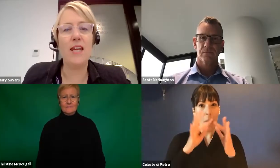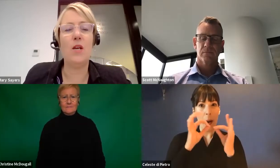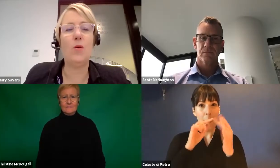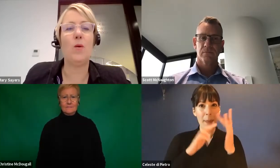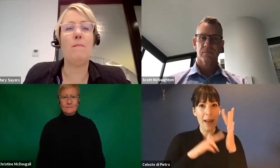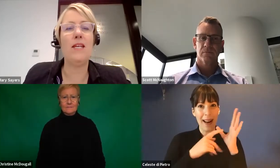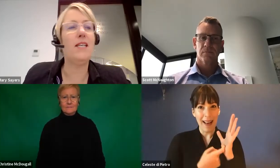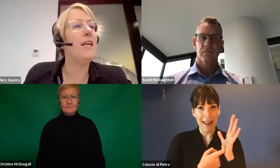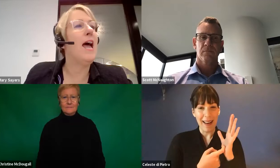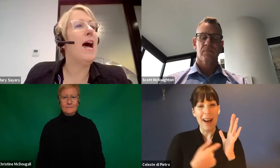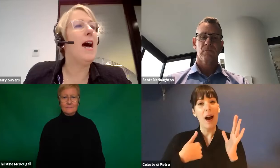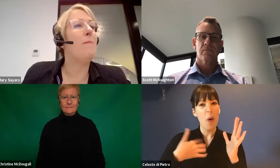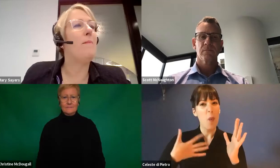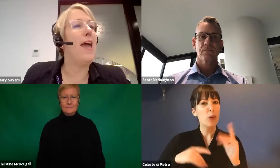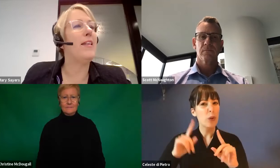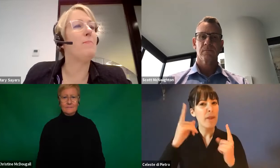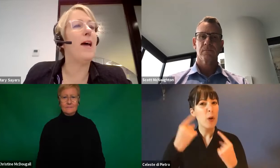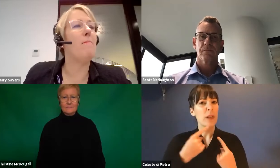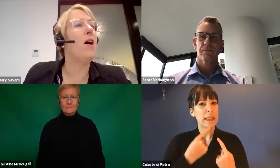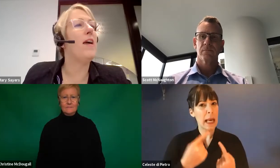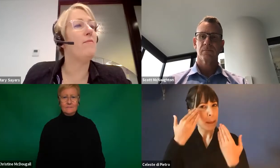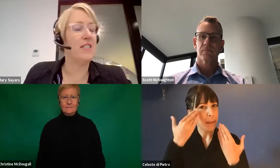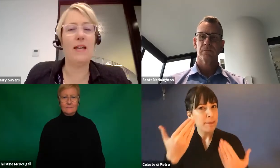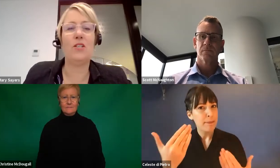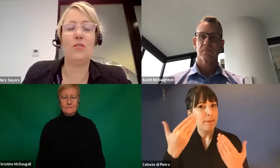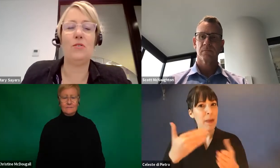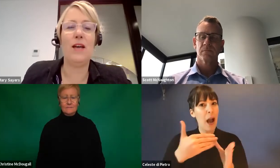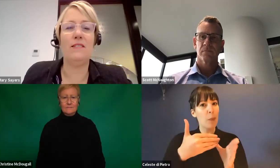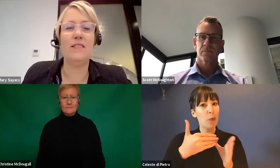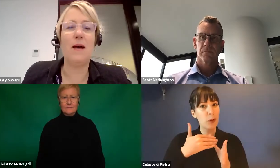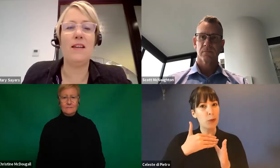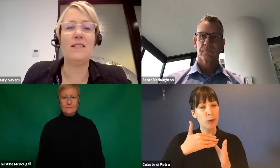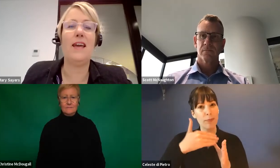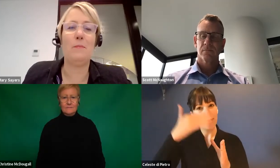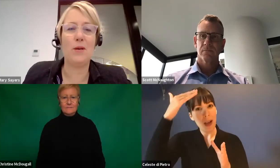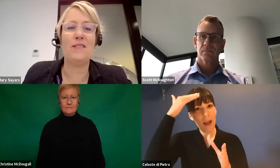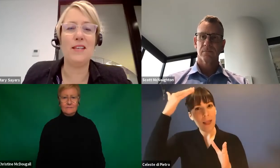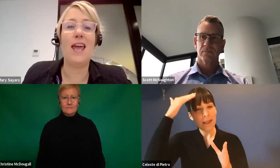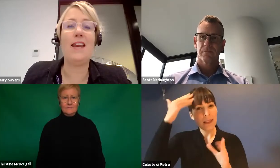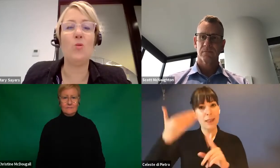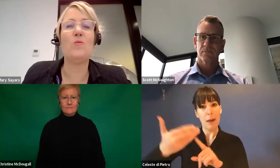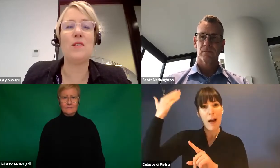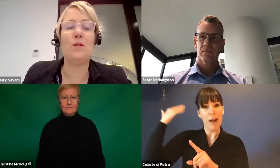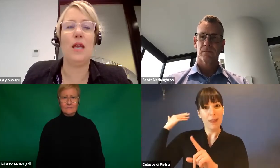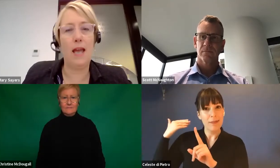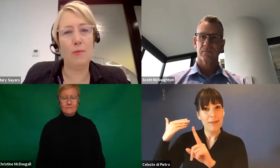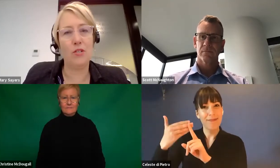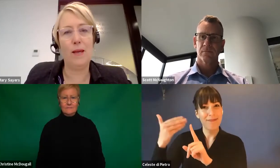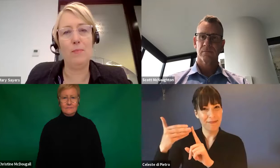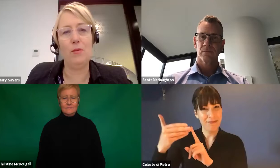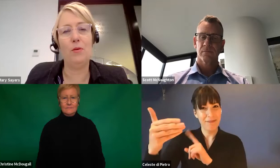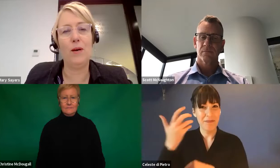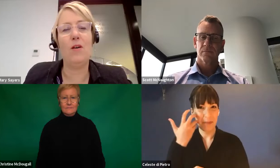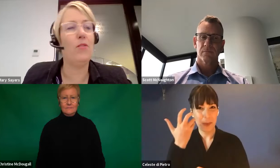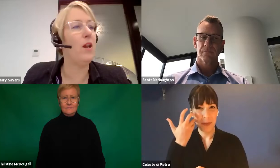the land in which we're meeting and pay my respect to elders past and present and also to any Aboriginal